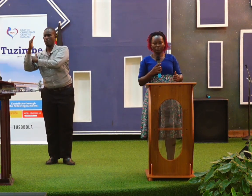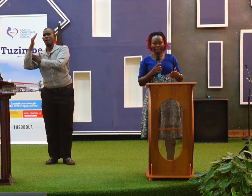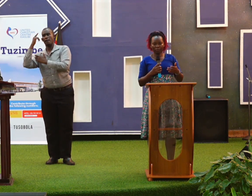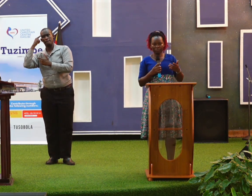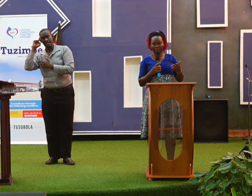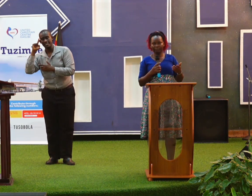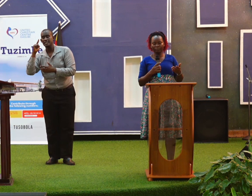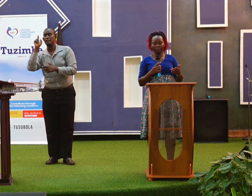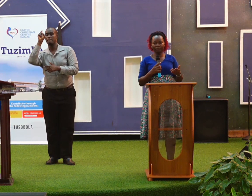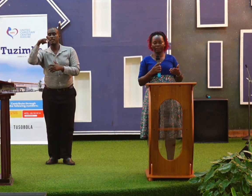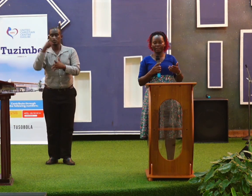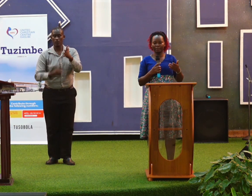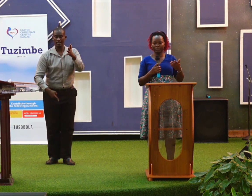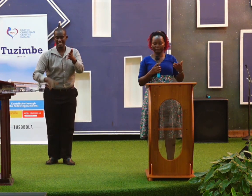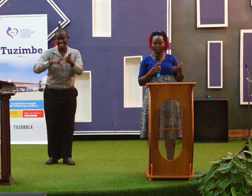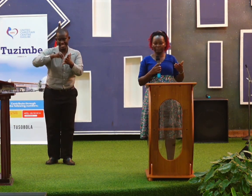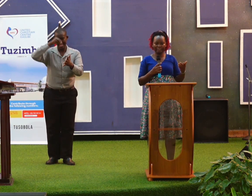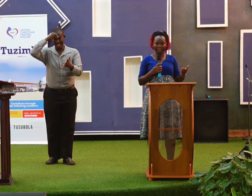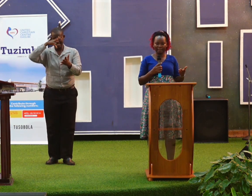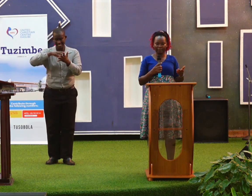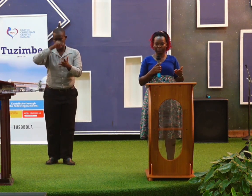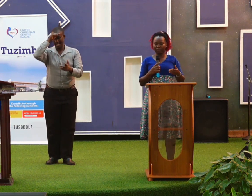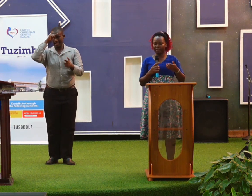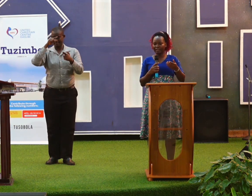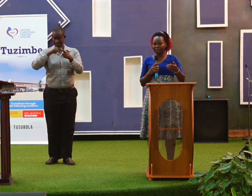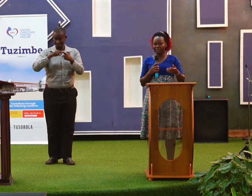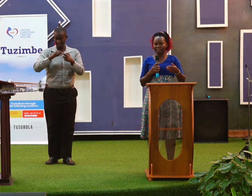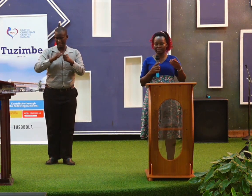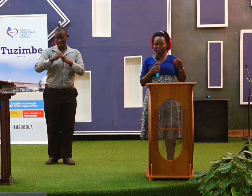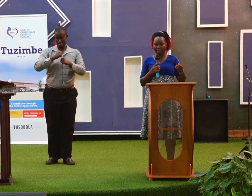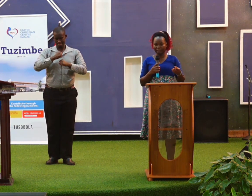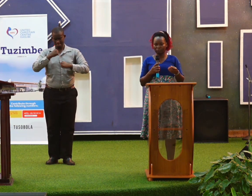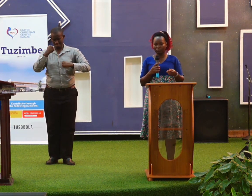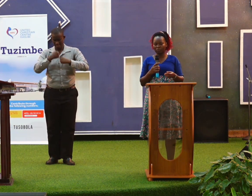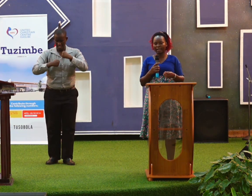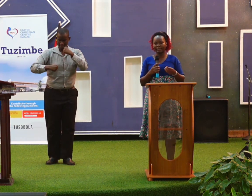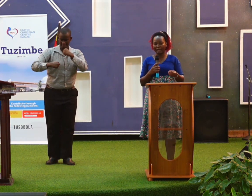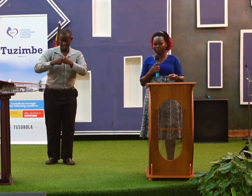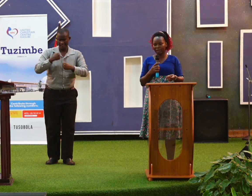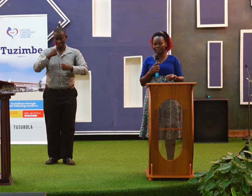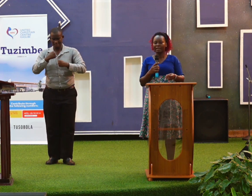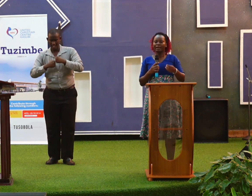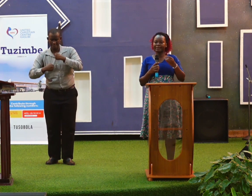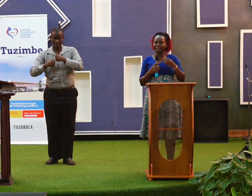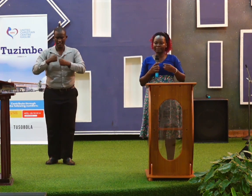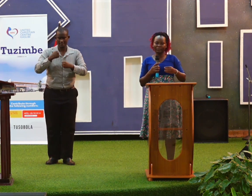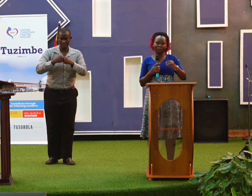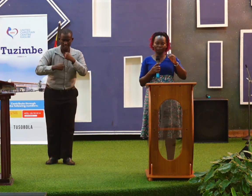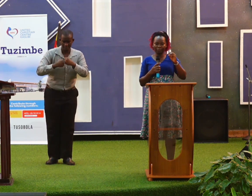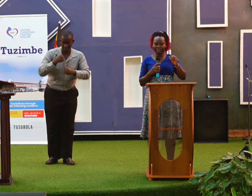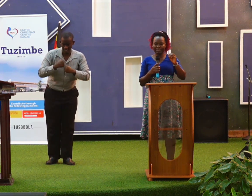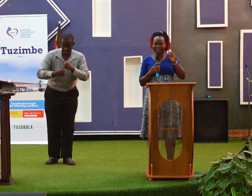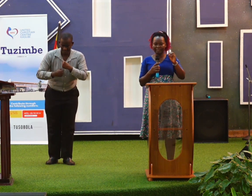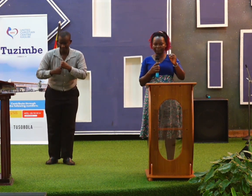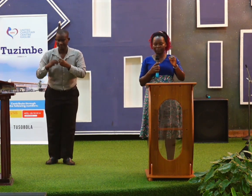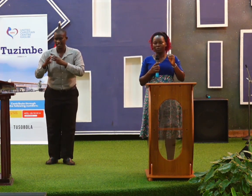You cannot move in give reach a level of a life that is pleasing to God and upright except if